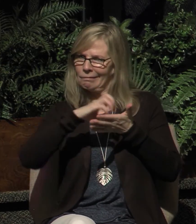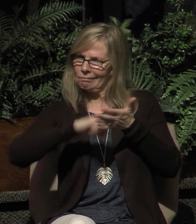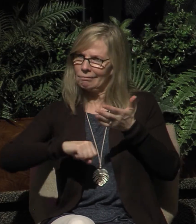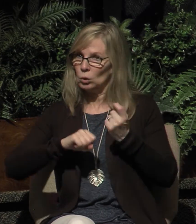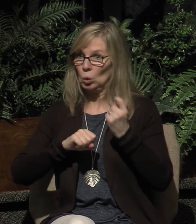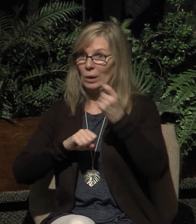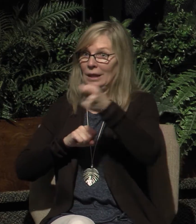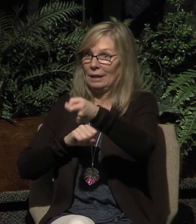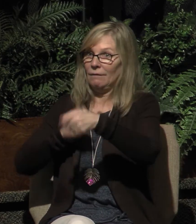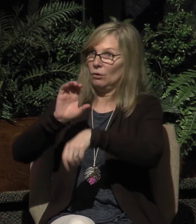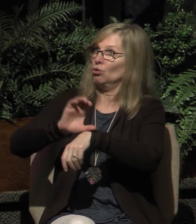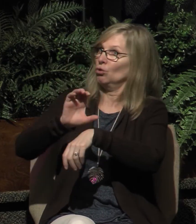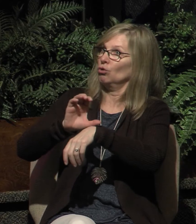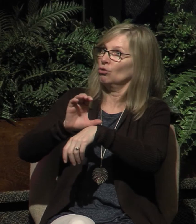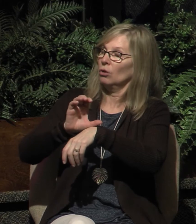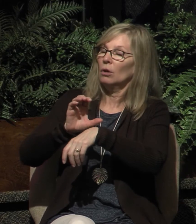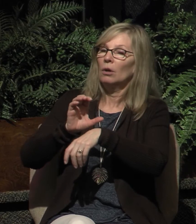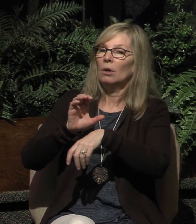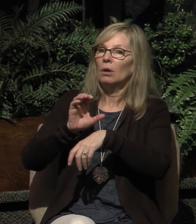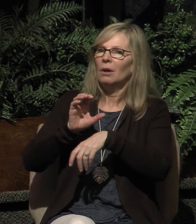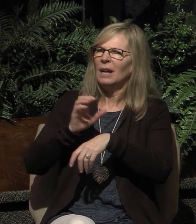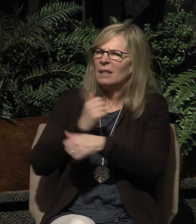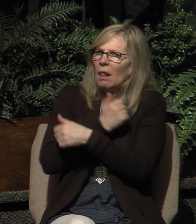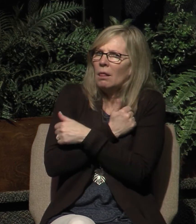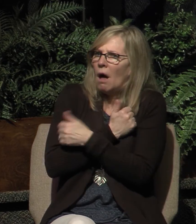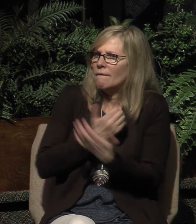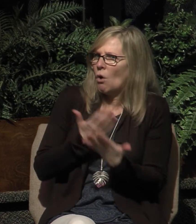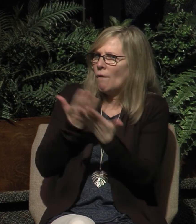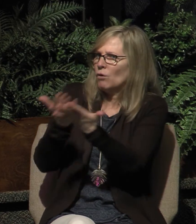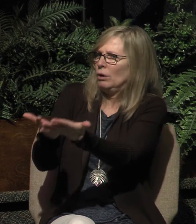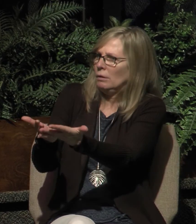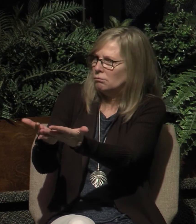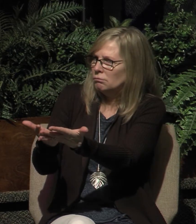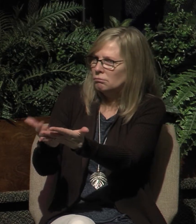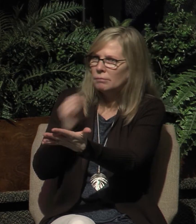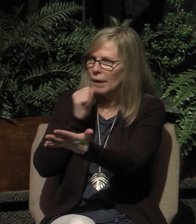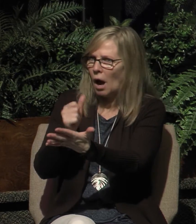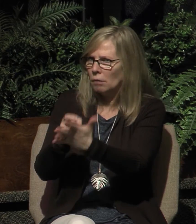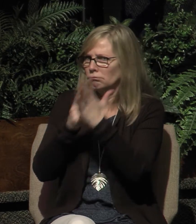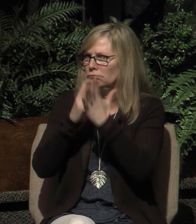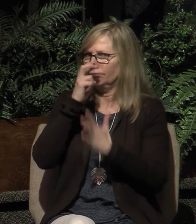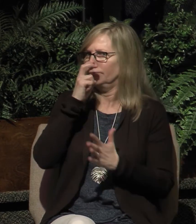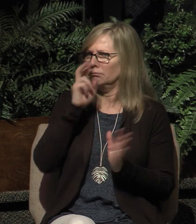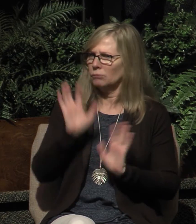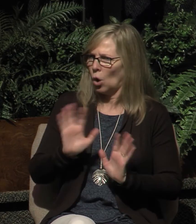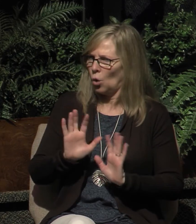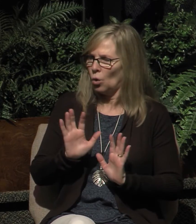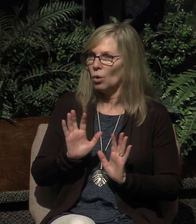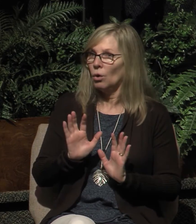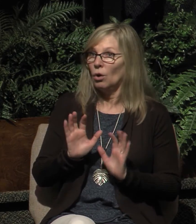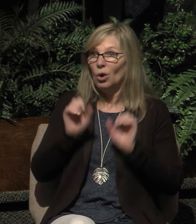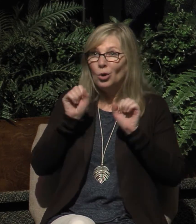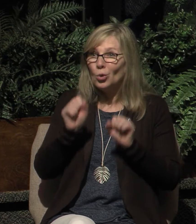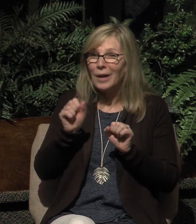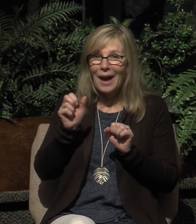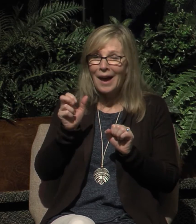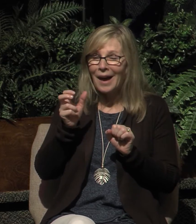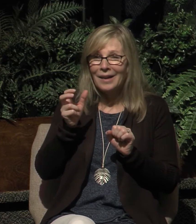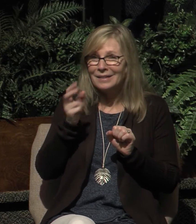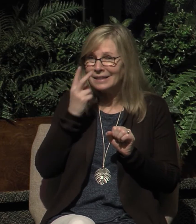the church, the Lord through the church, it's a love offering. In fact, and you can listen to messages on this and on the